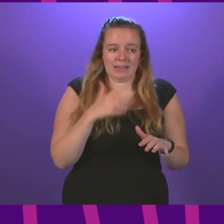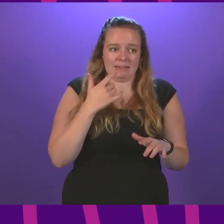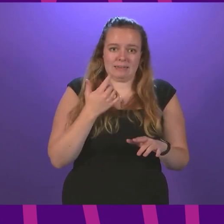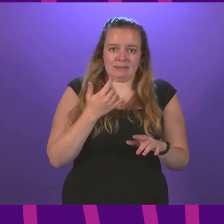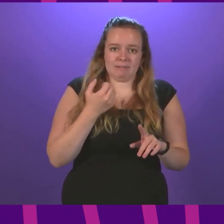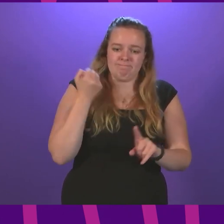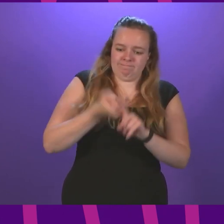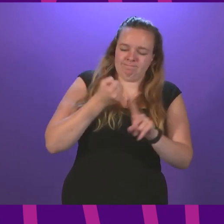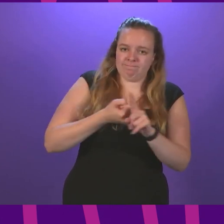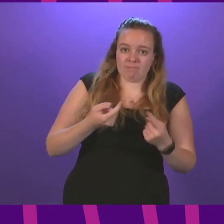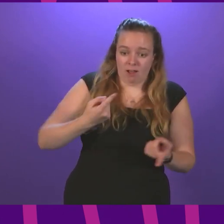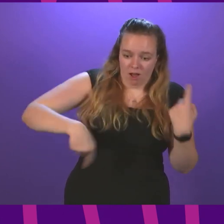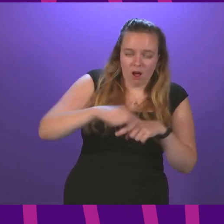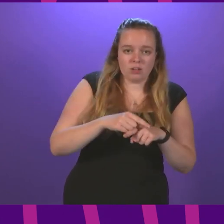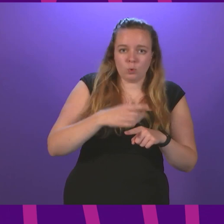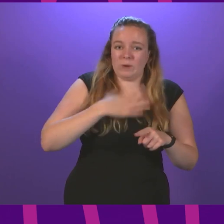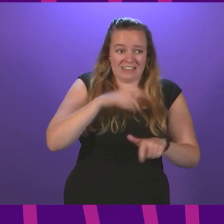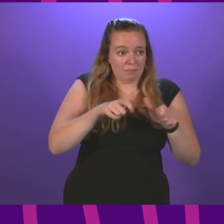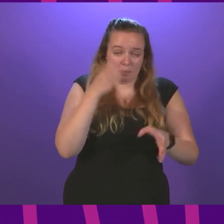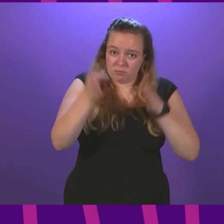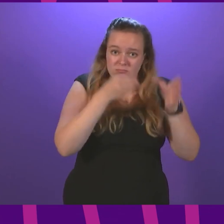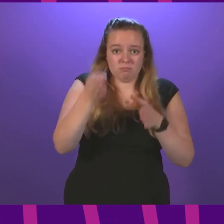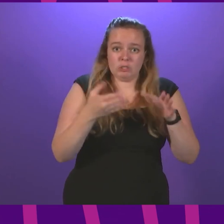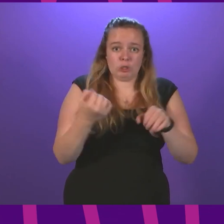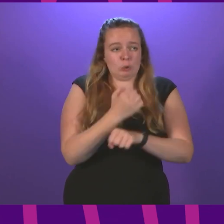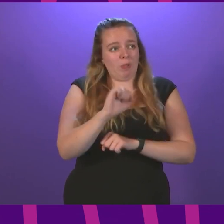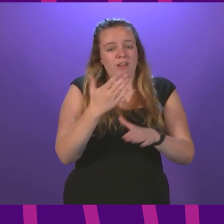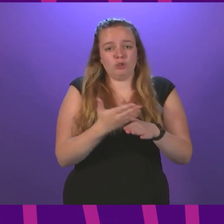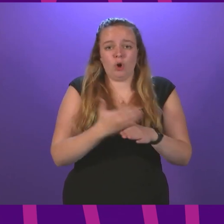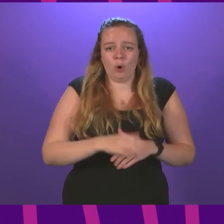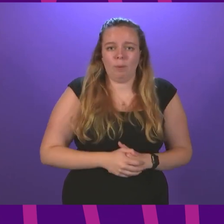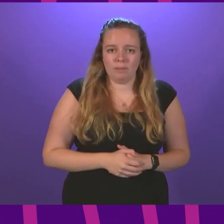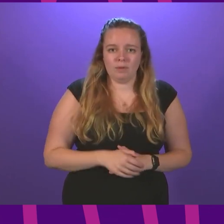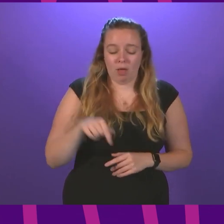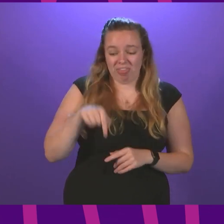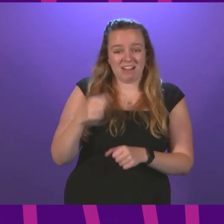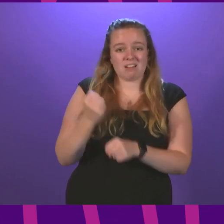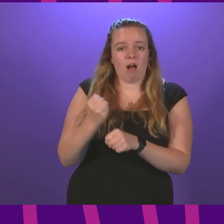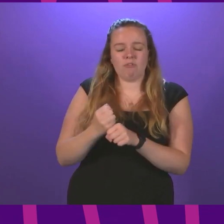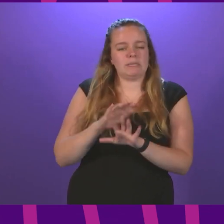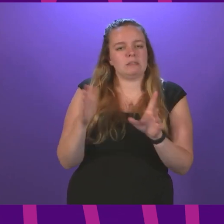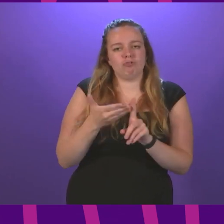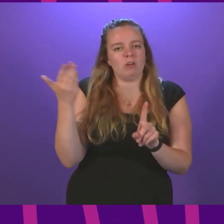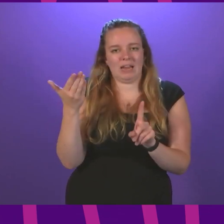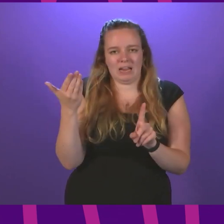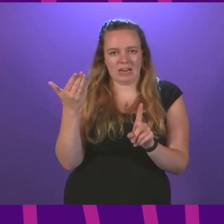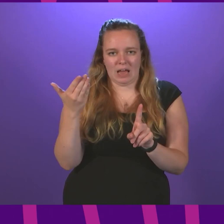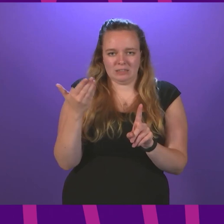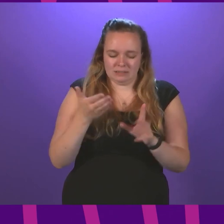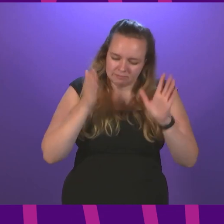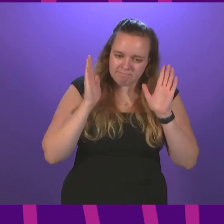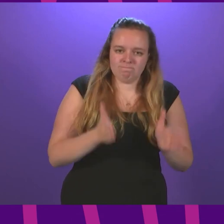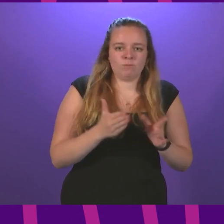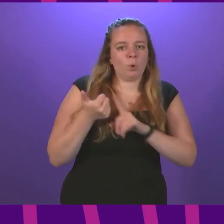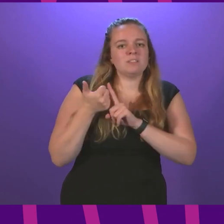defended us when we need people out to go out and do their job. But this government doesn't recognise the necessity